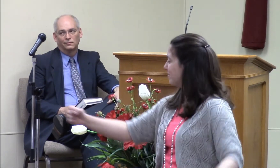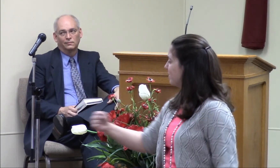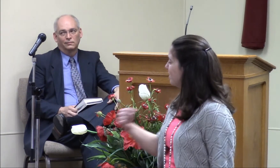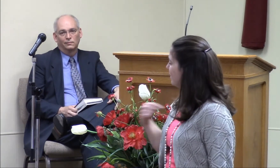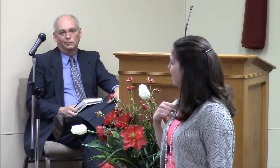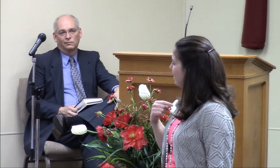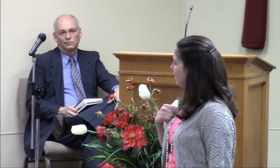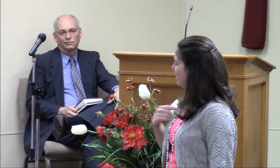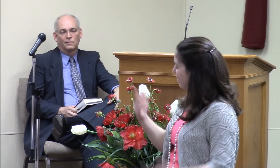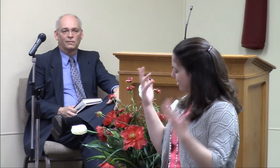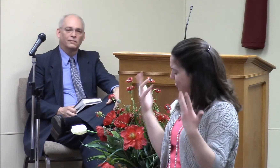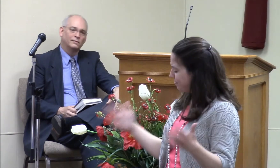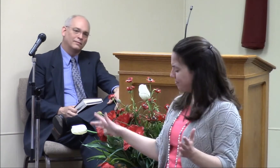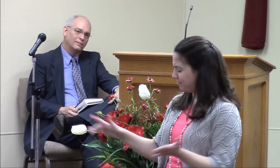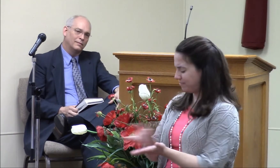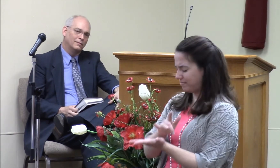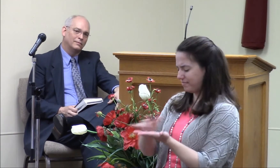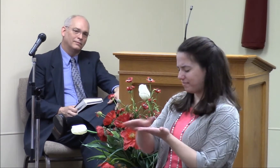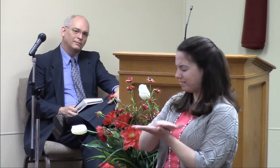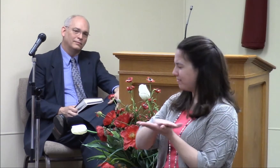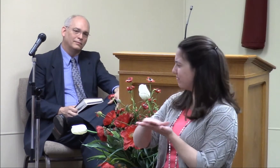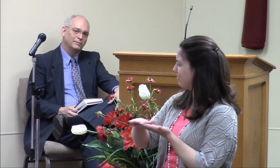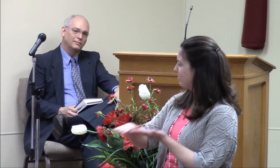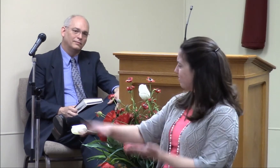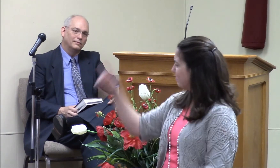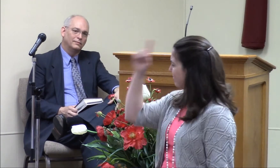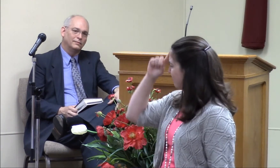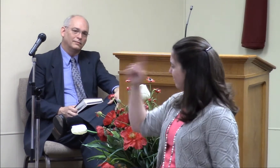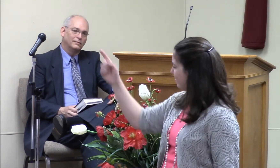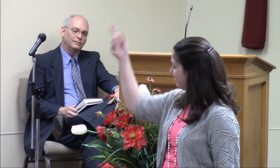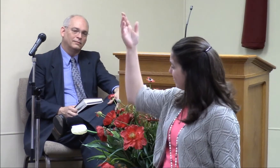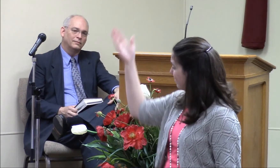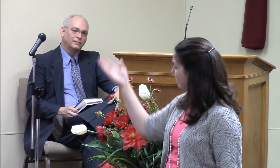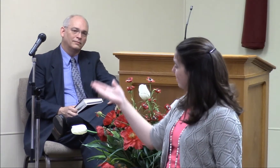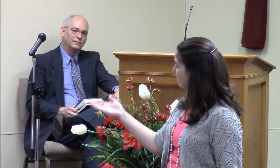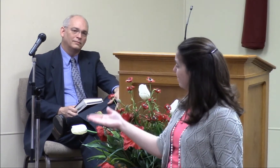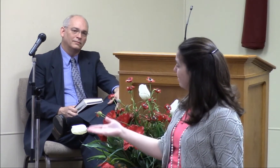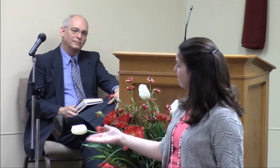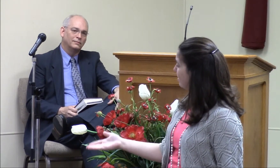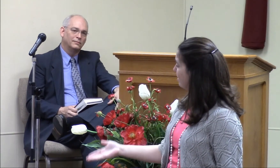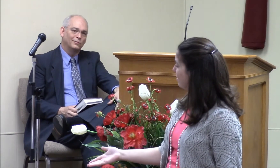paid the price for him